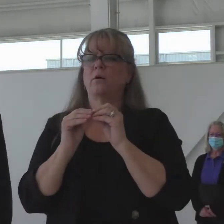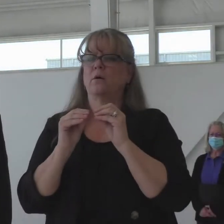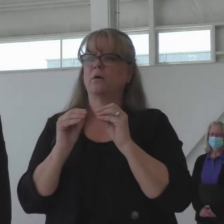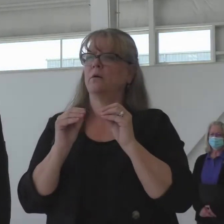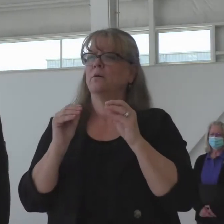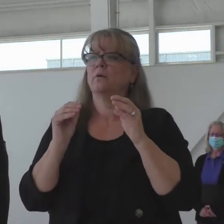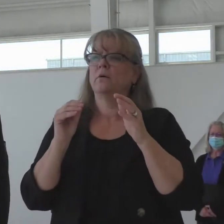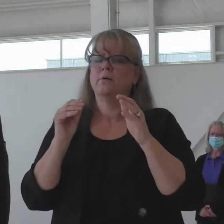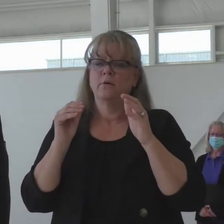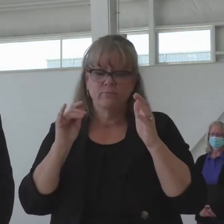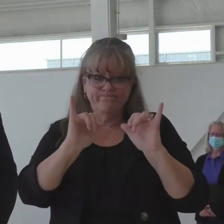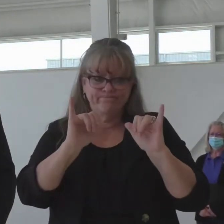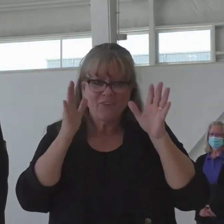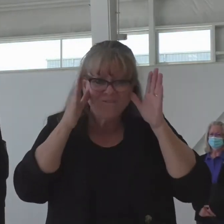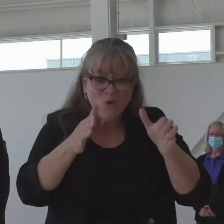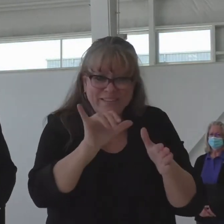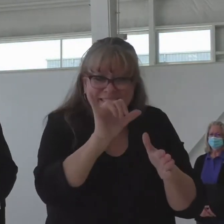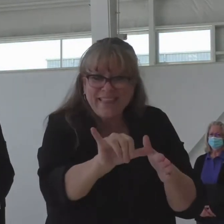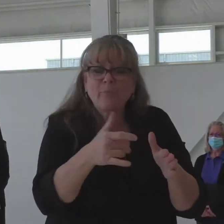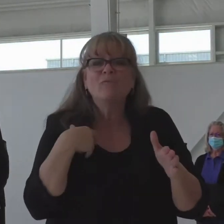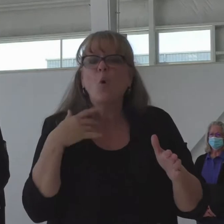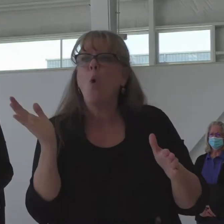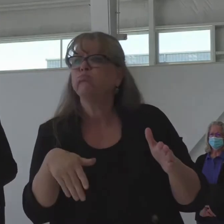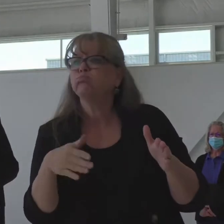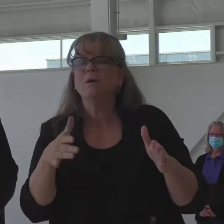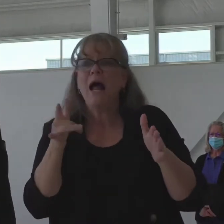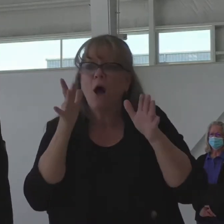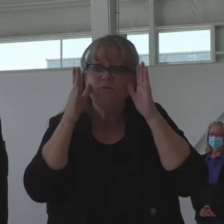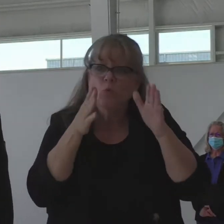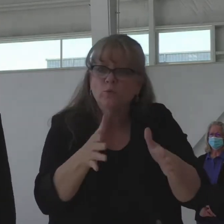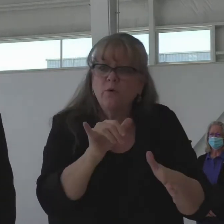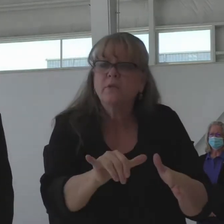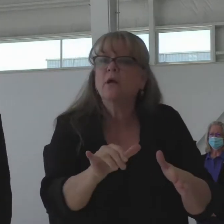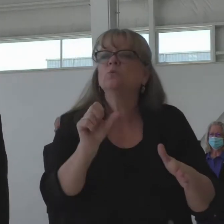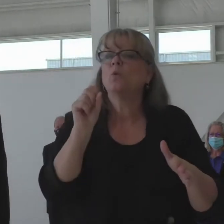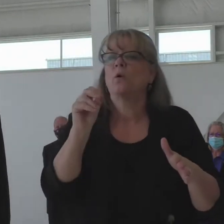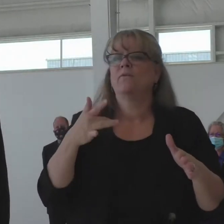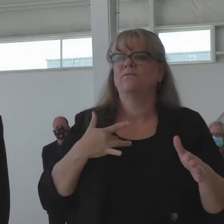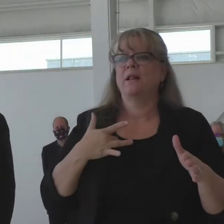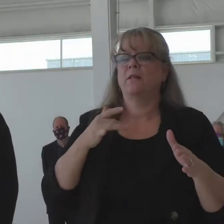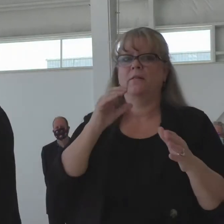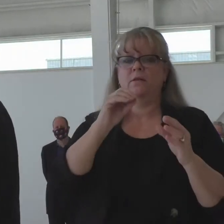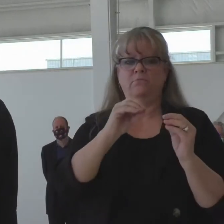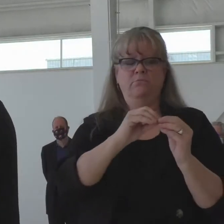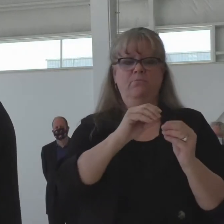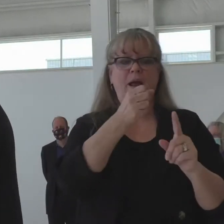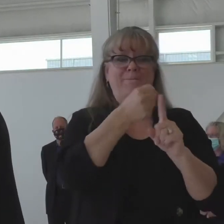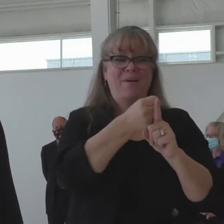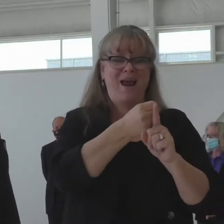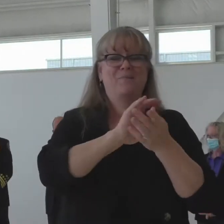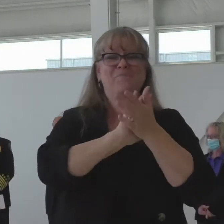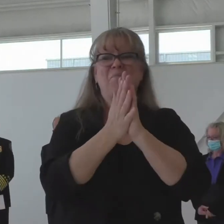we're we're pretty confident that we're going to be making more impact going forward with the mitigation work all